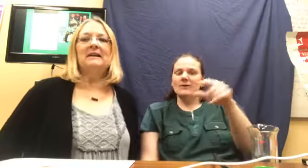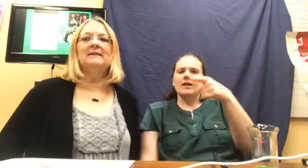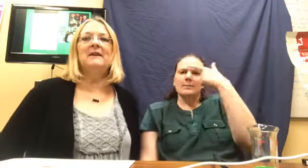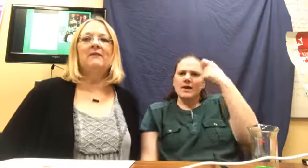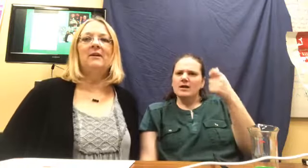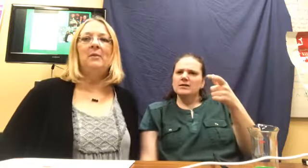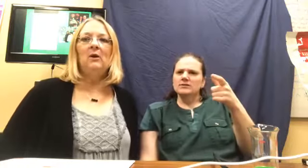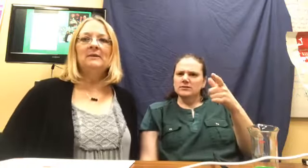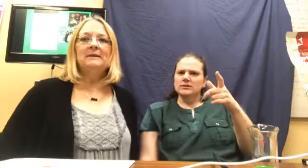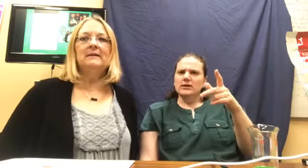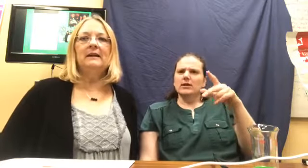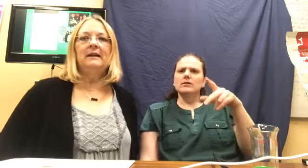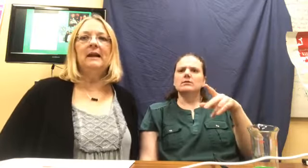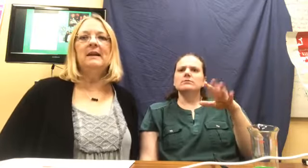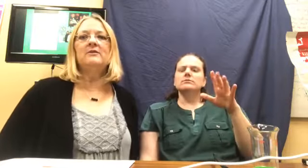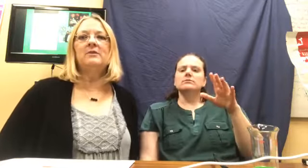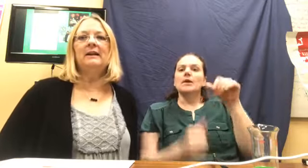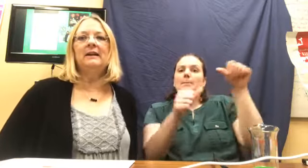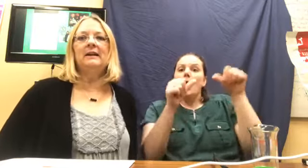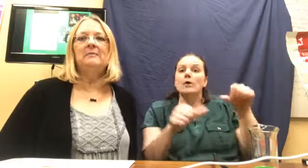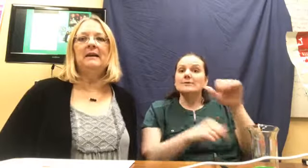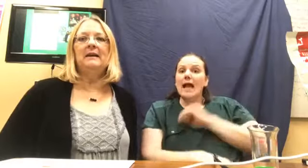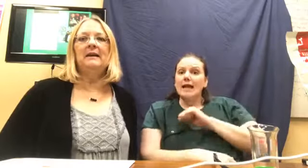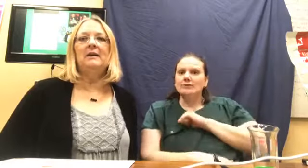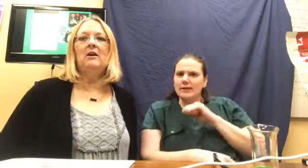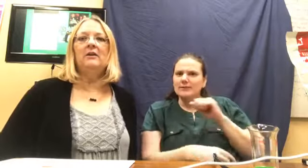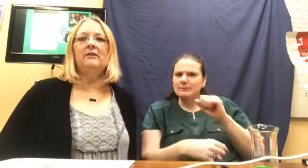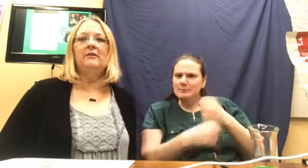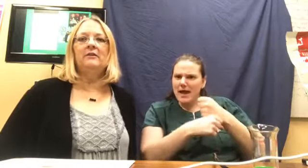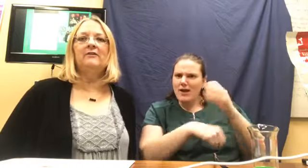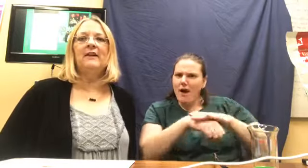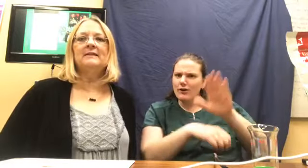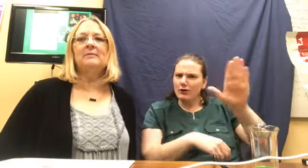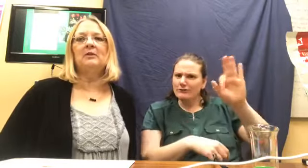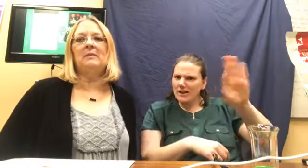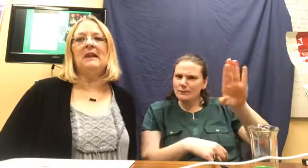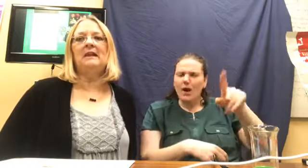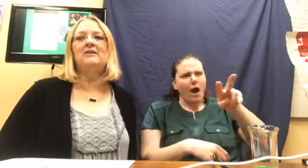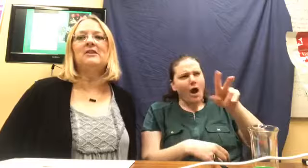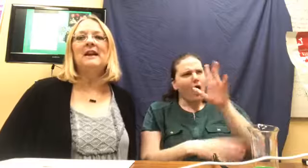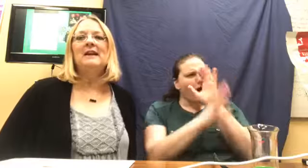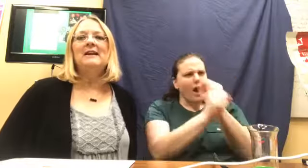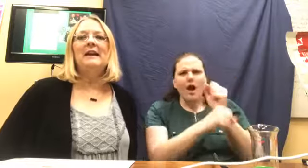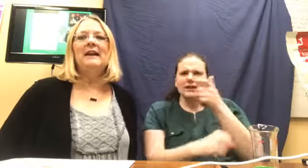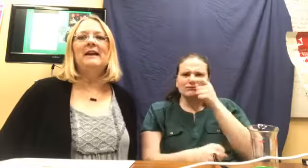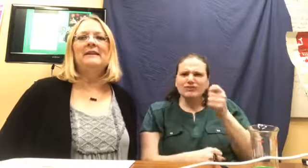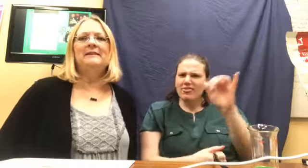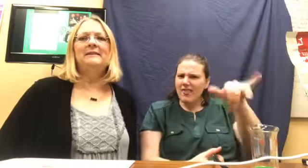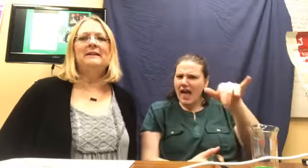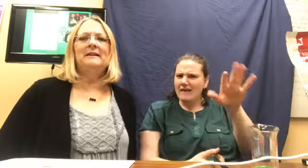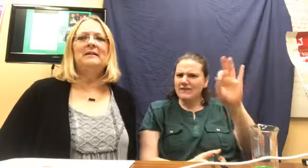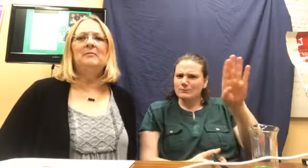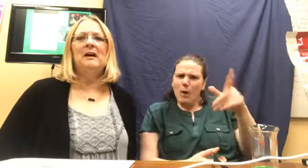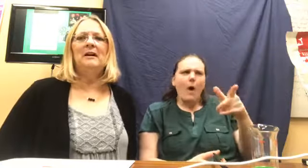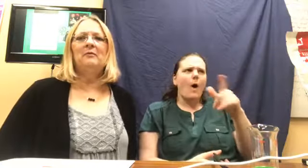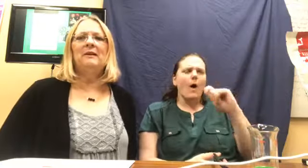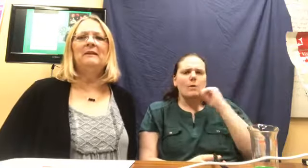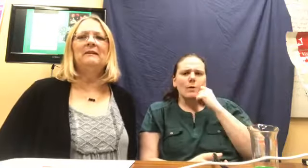of a post that Andrea had made on her Facebook page and, um, I was